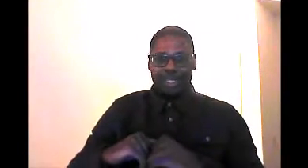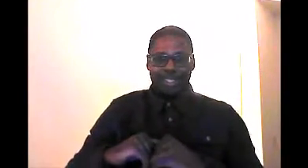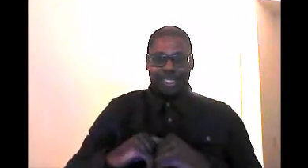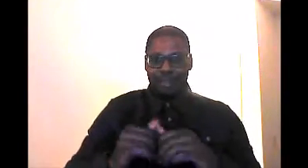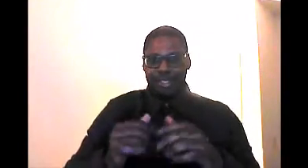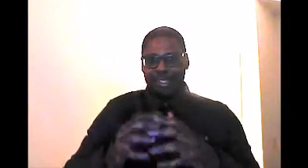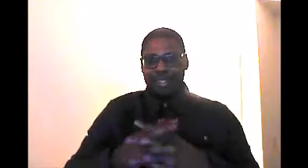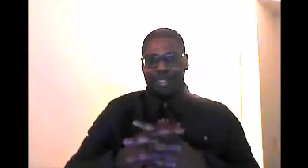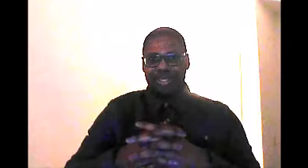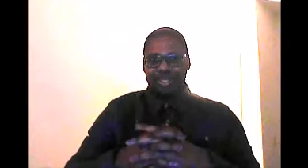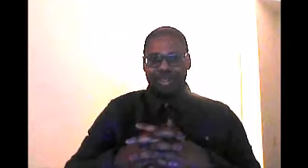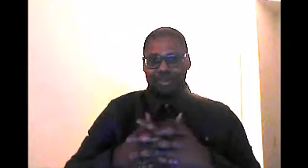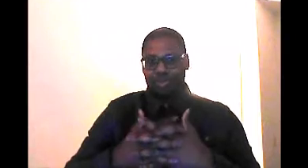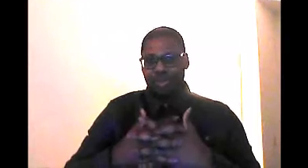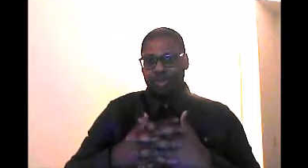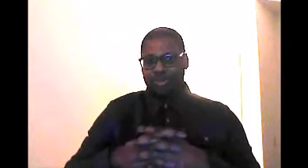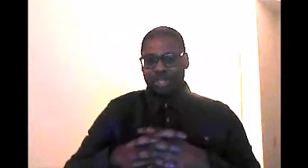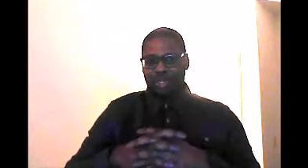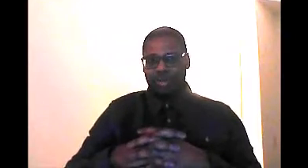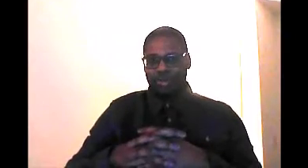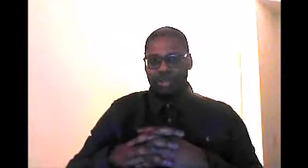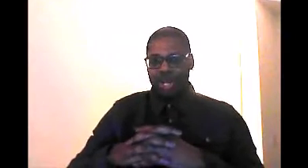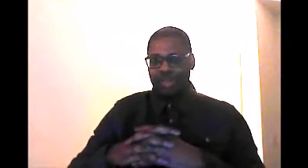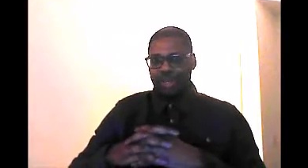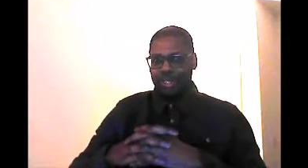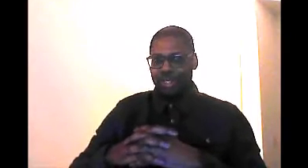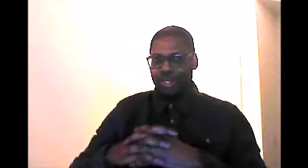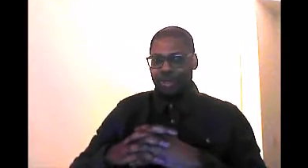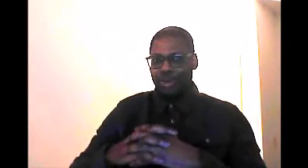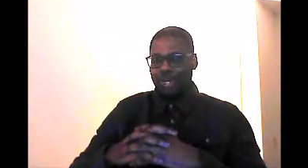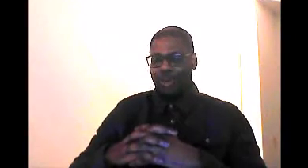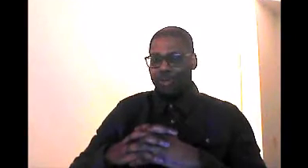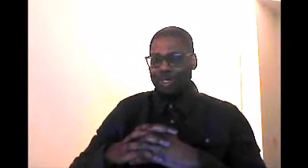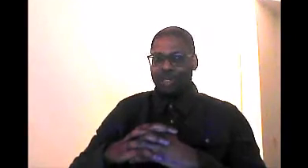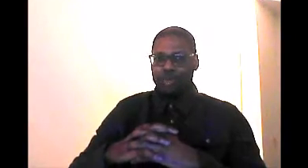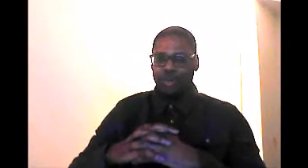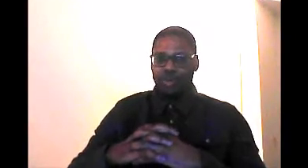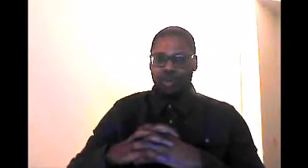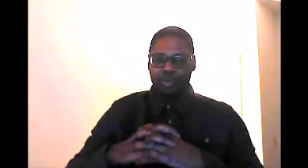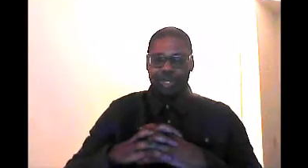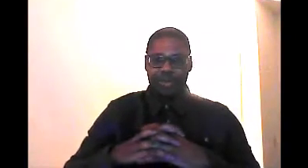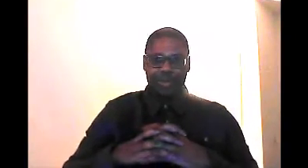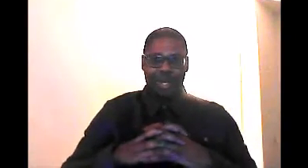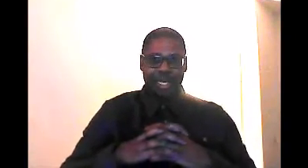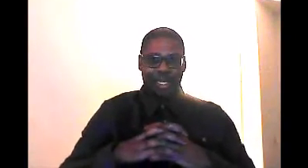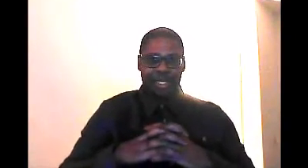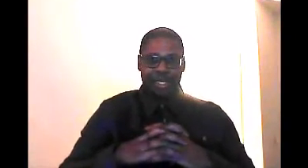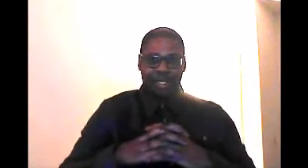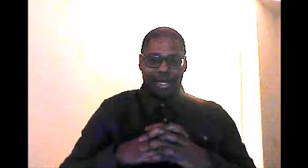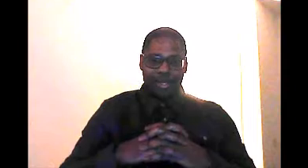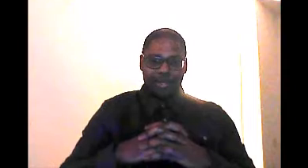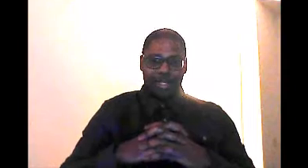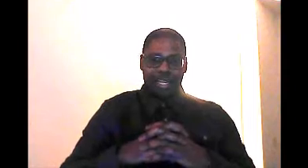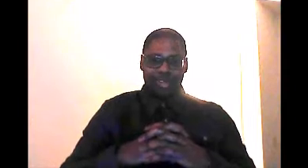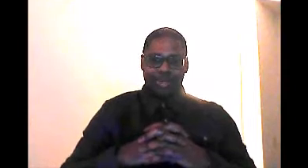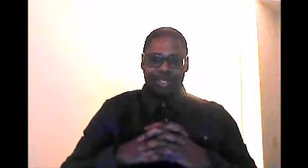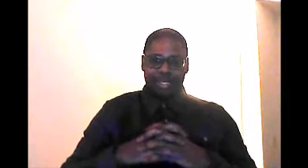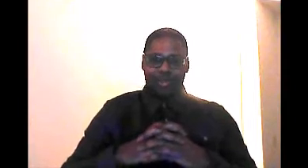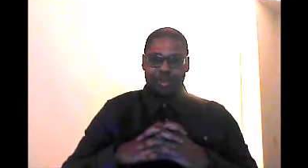And some of these will be applicable to other areas, so hopefully this will be useful to everybody. It kind of goes the same